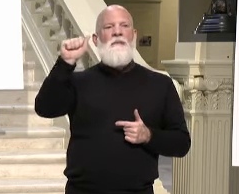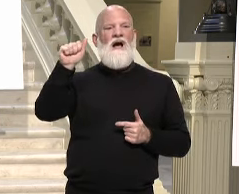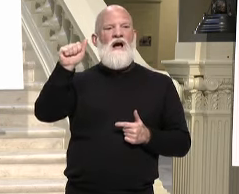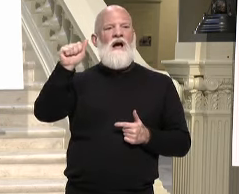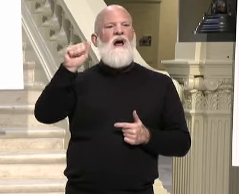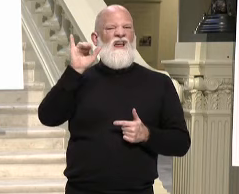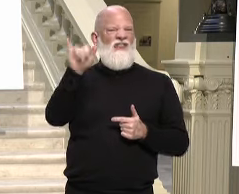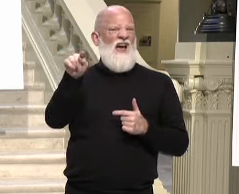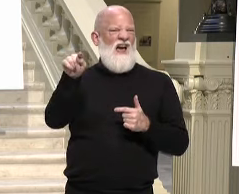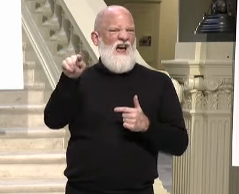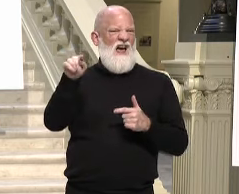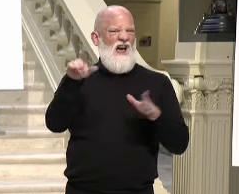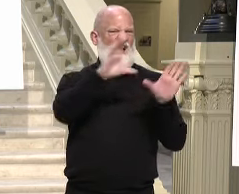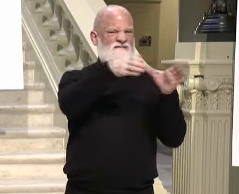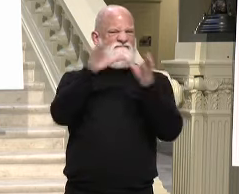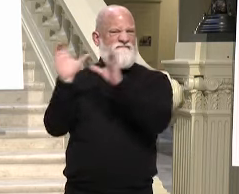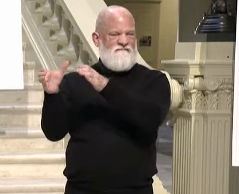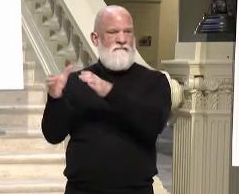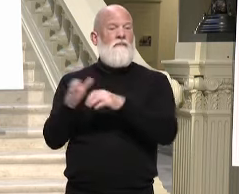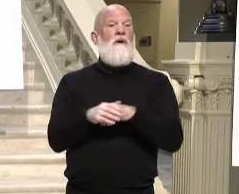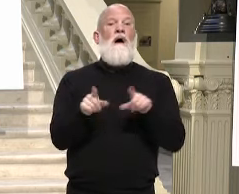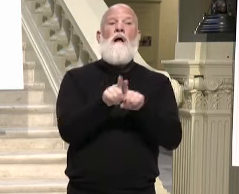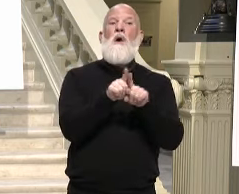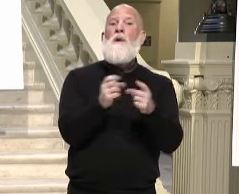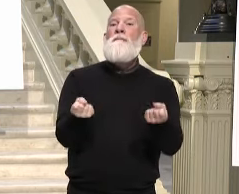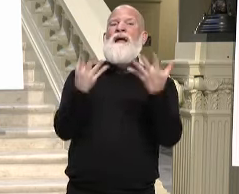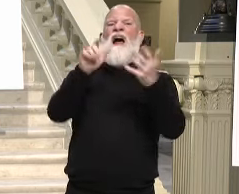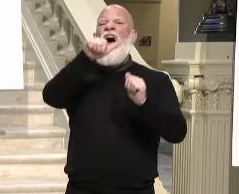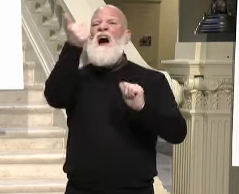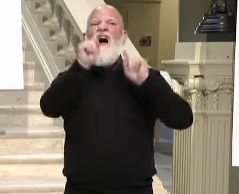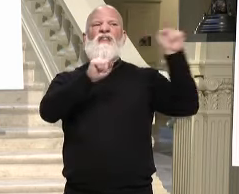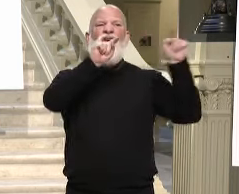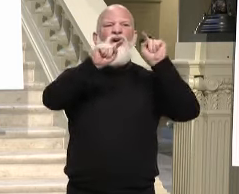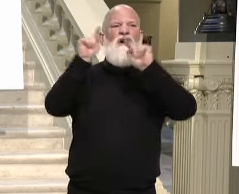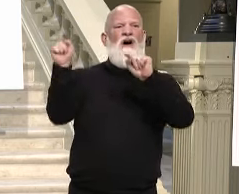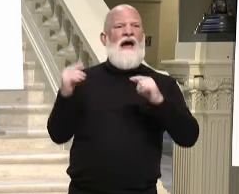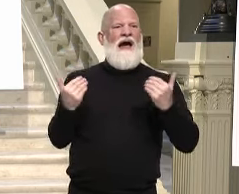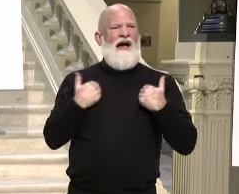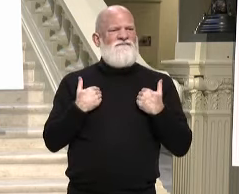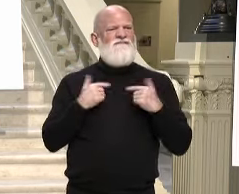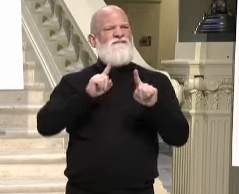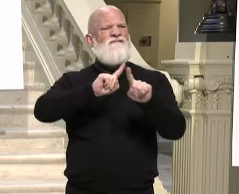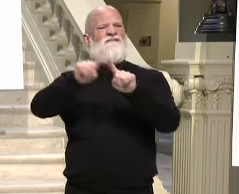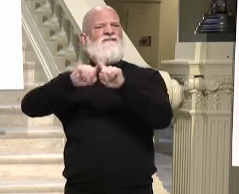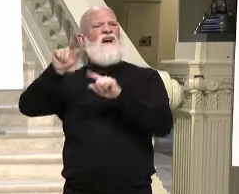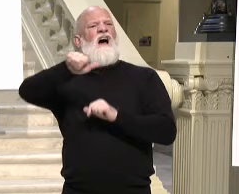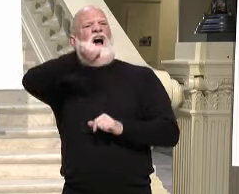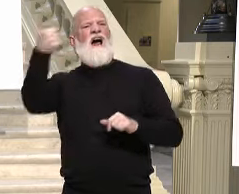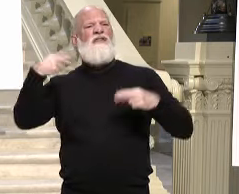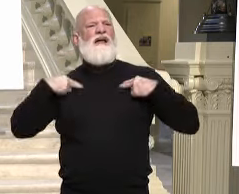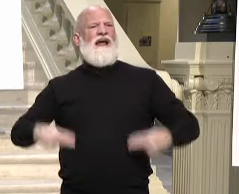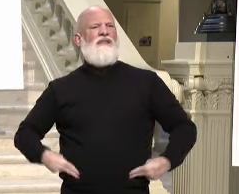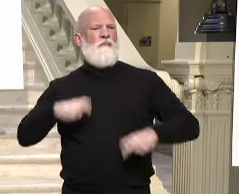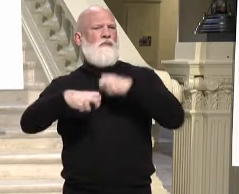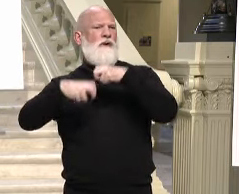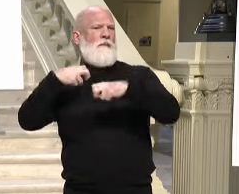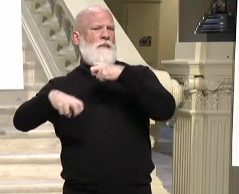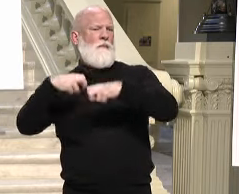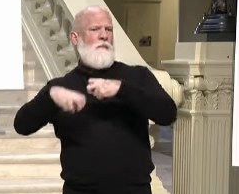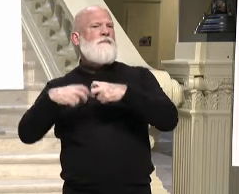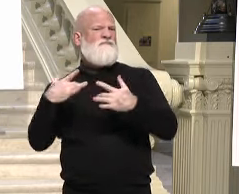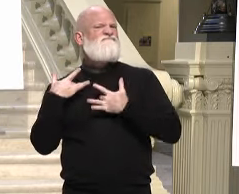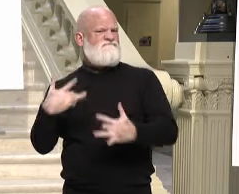COVID, as well as many other familiar other conditions in children, such as